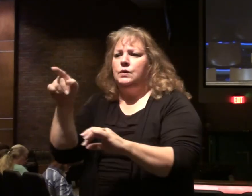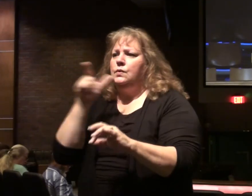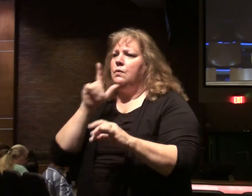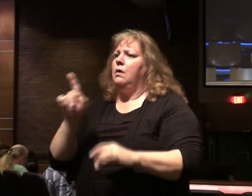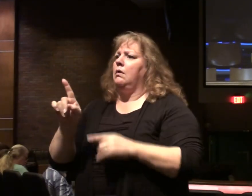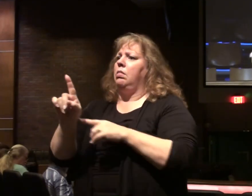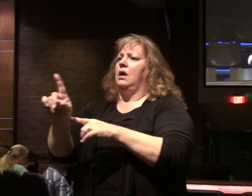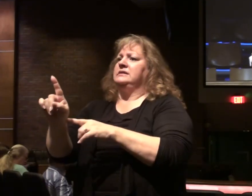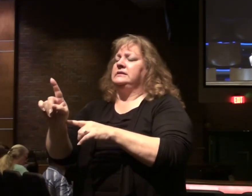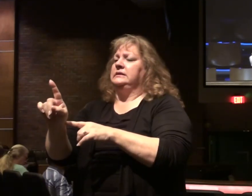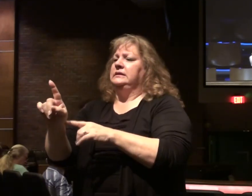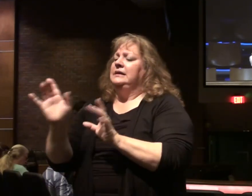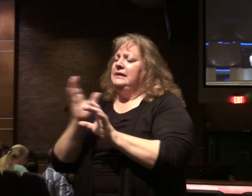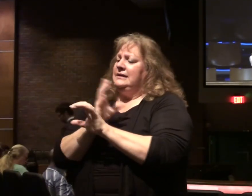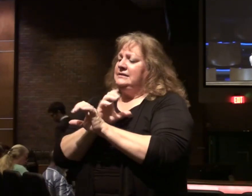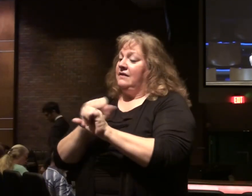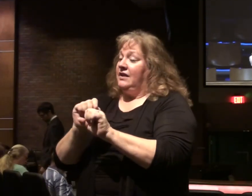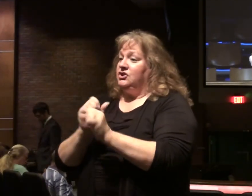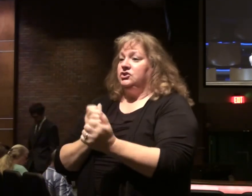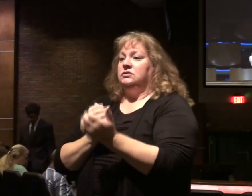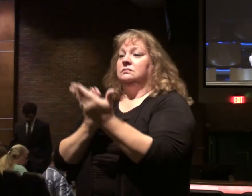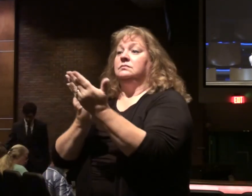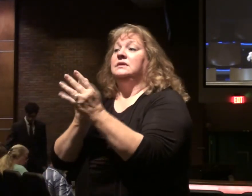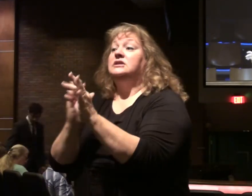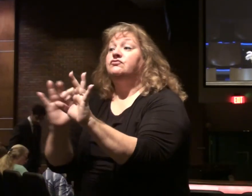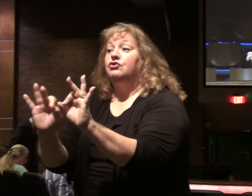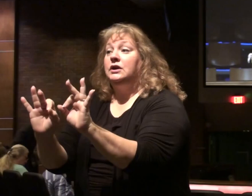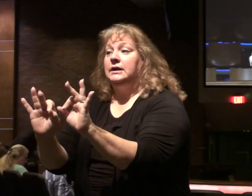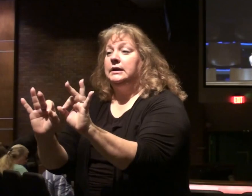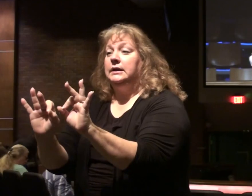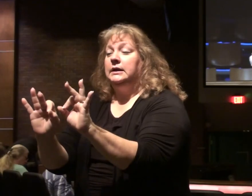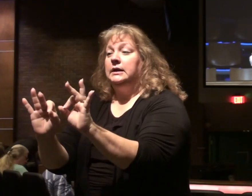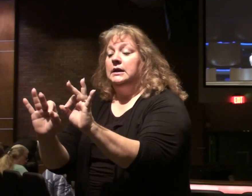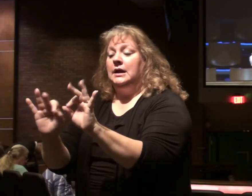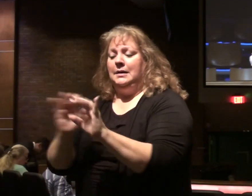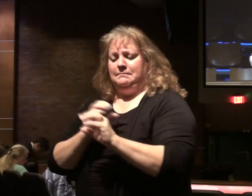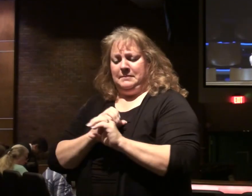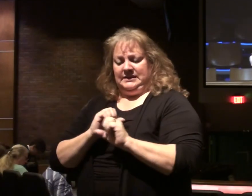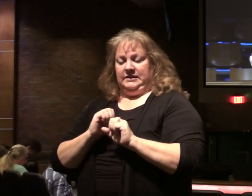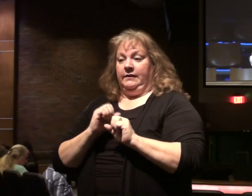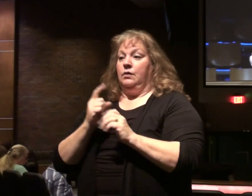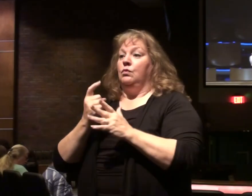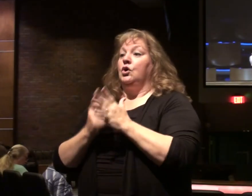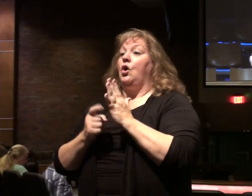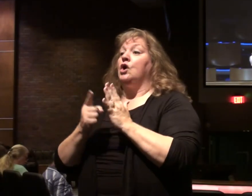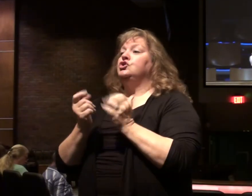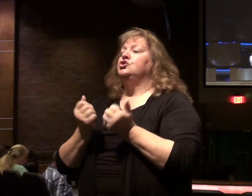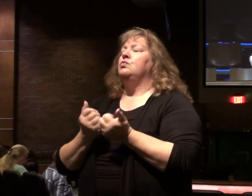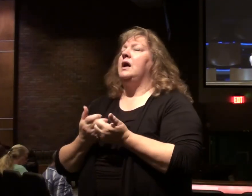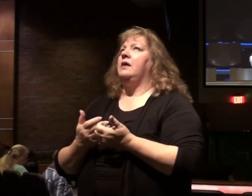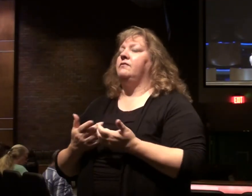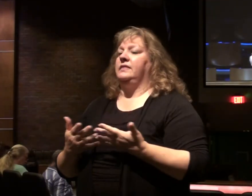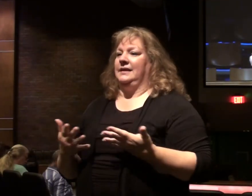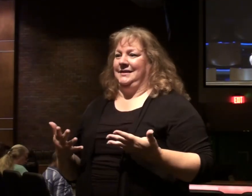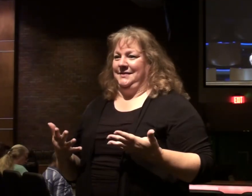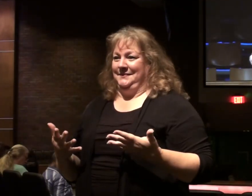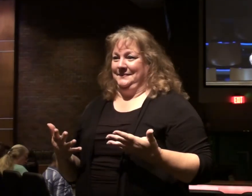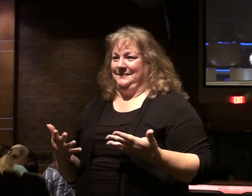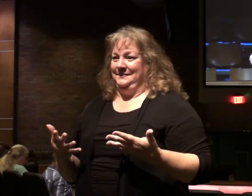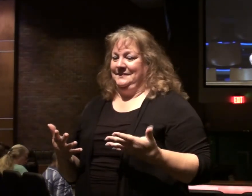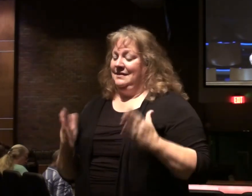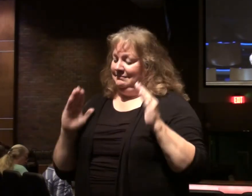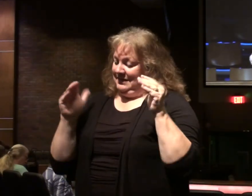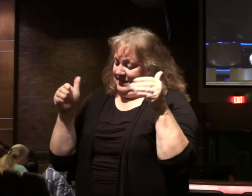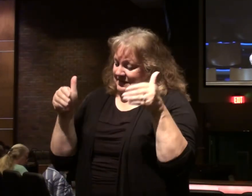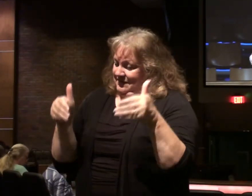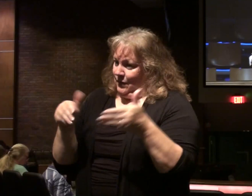Which is all of us. Salvation is free. But in a different sense, salvation will cost you everything. And that's the focus of